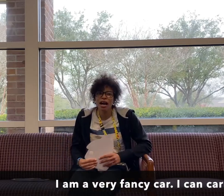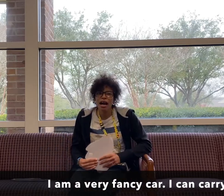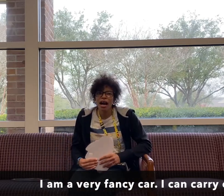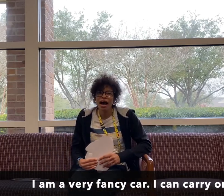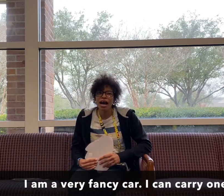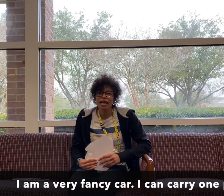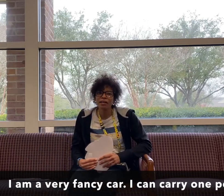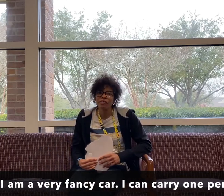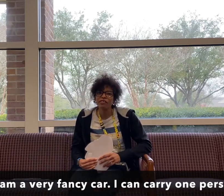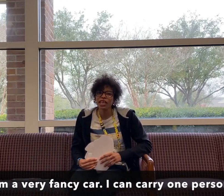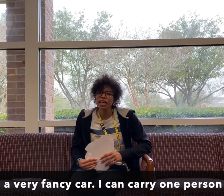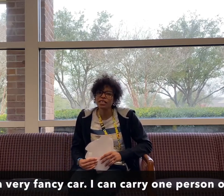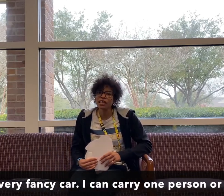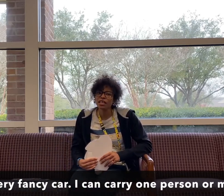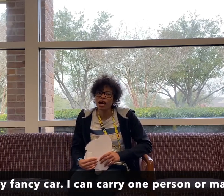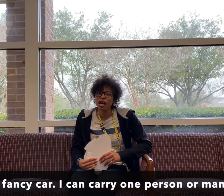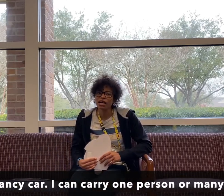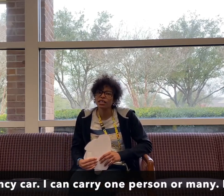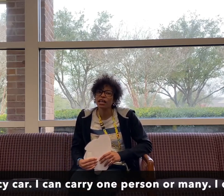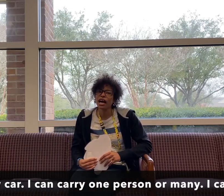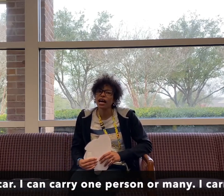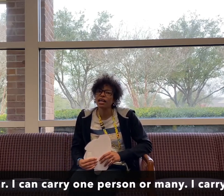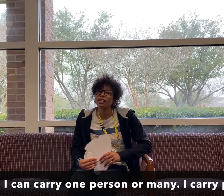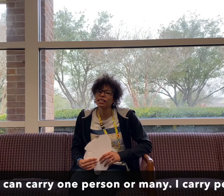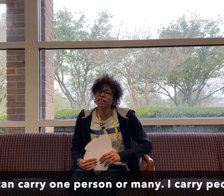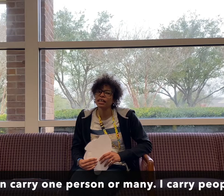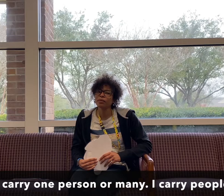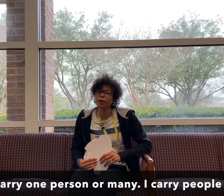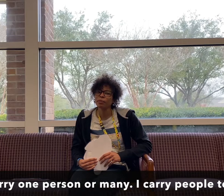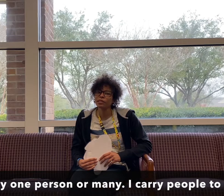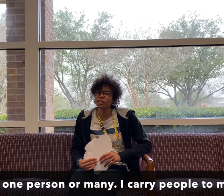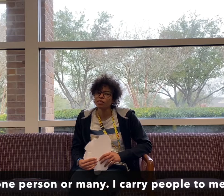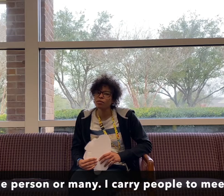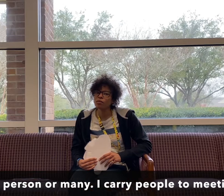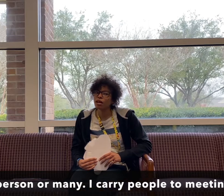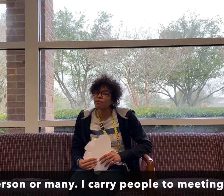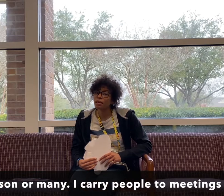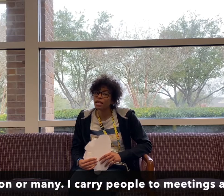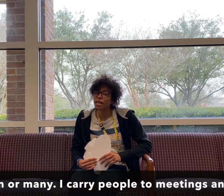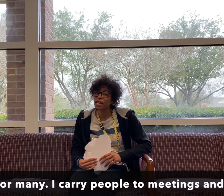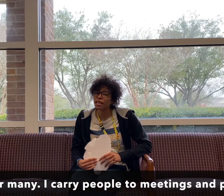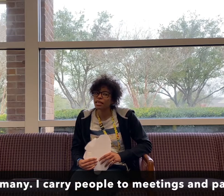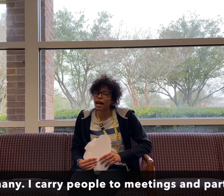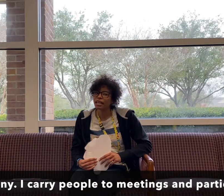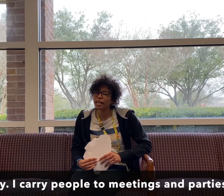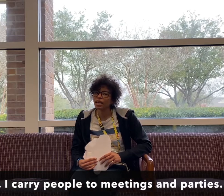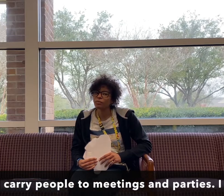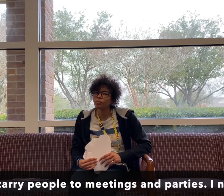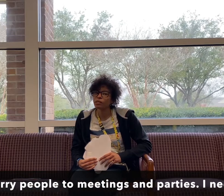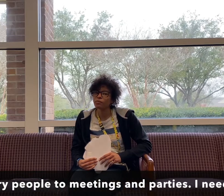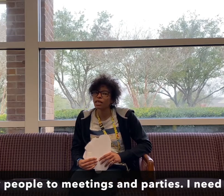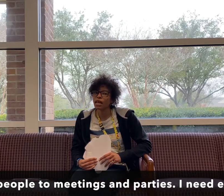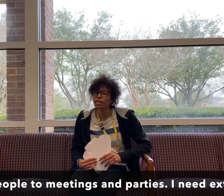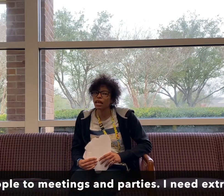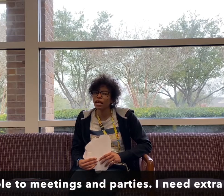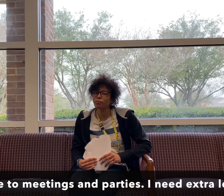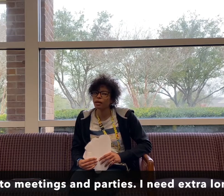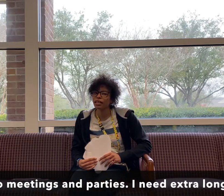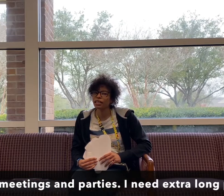I am a fancy car. I can carry one person or a mini. I carry people to meetings and parties